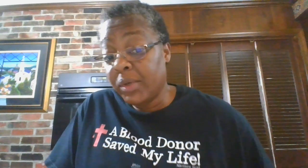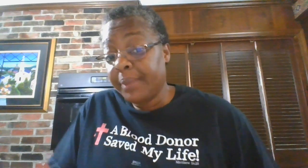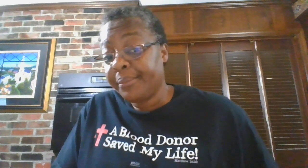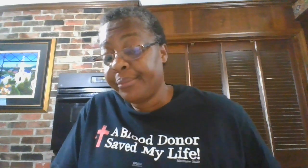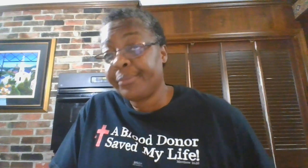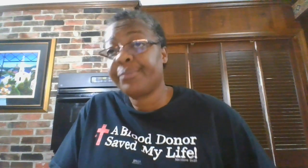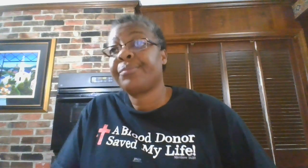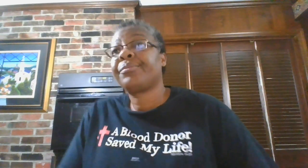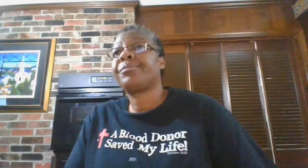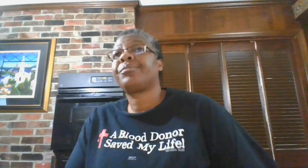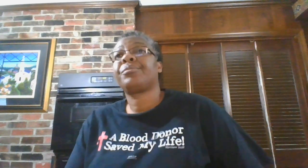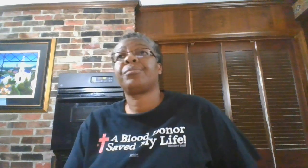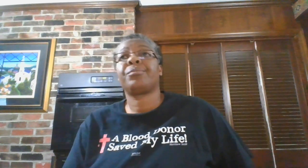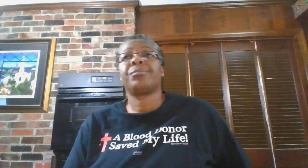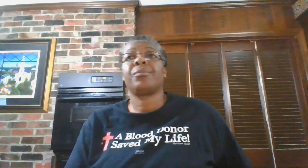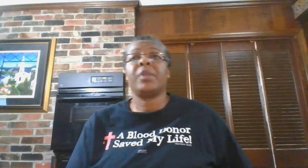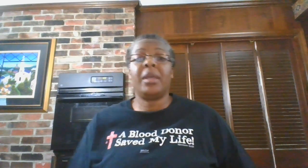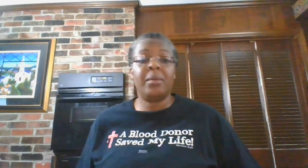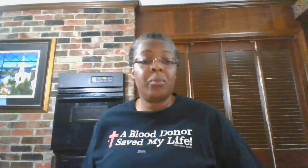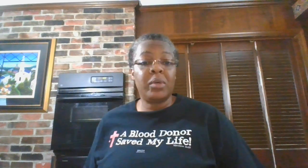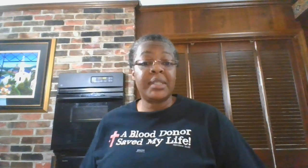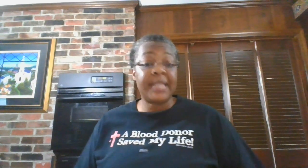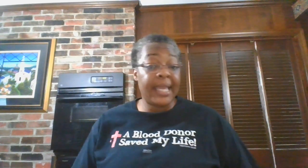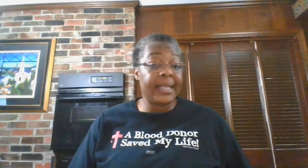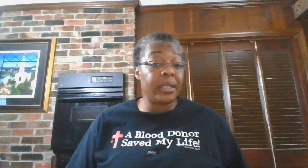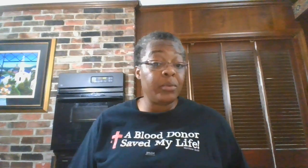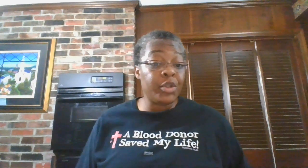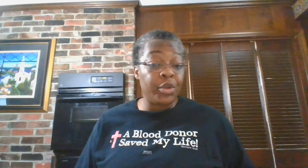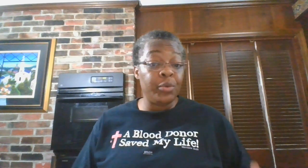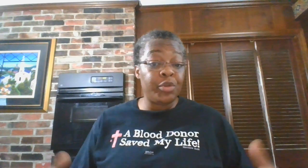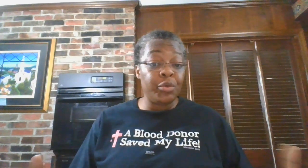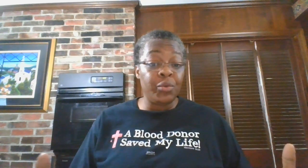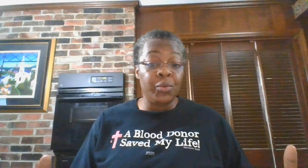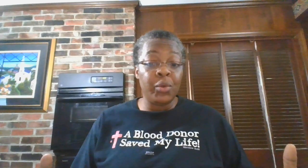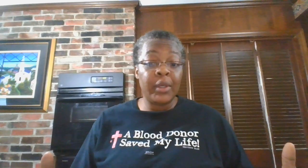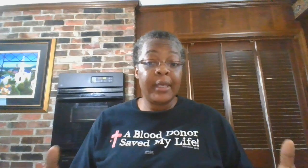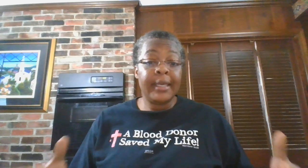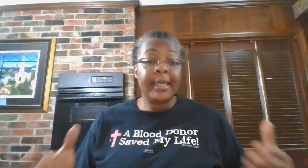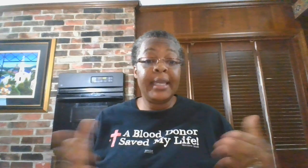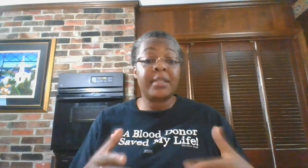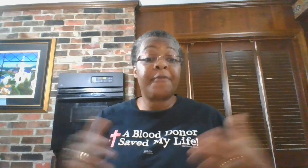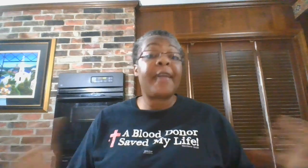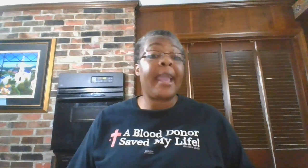it was said that it was due to his affair.